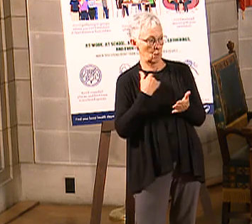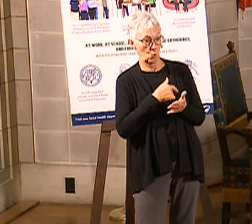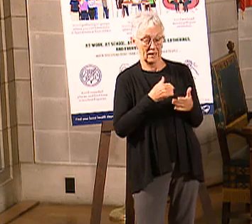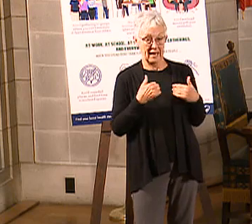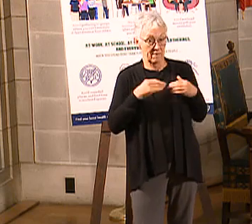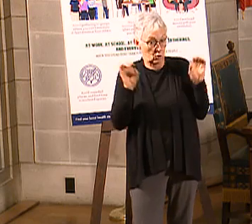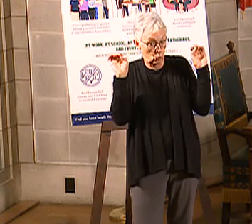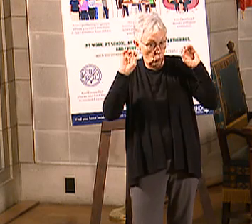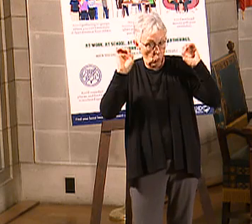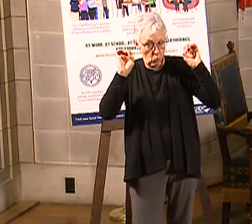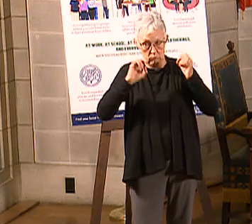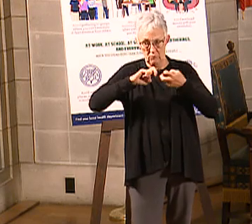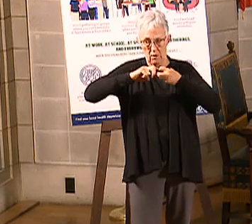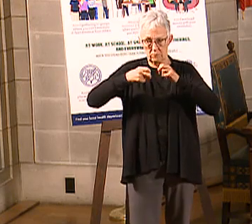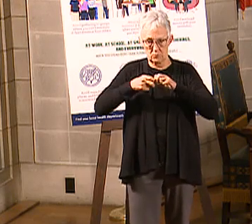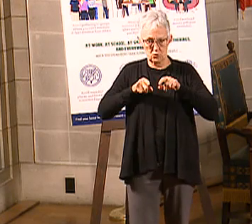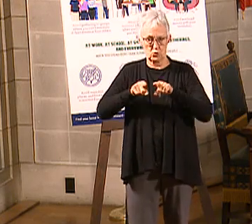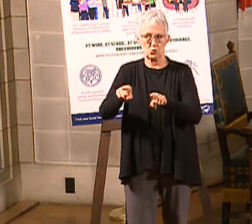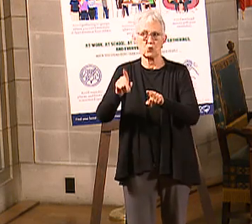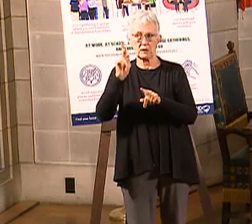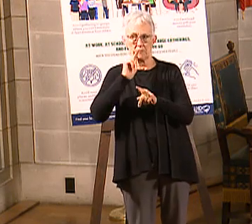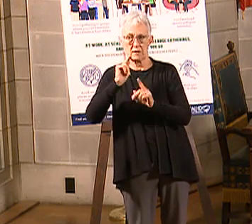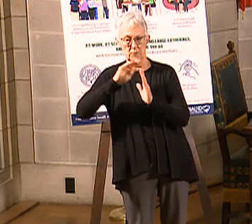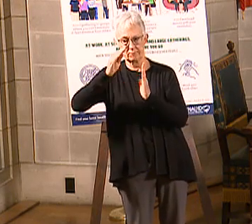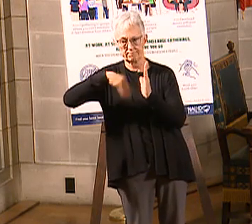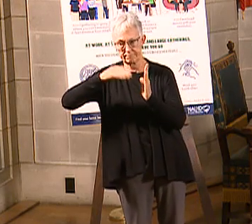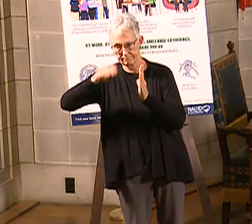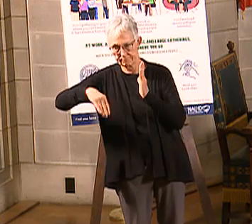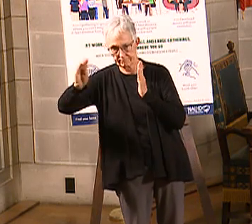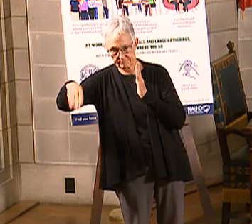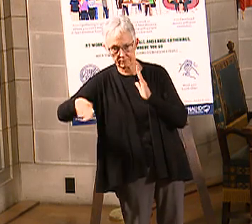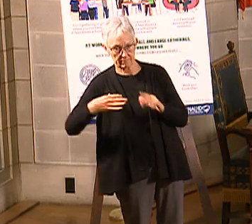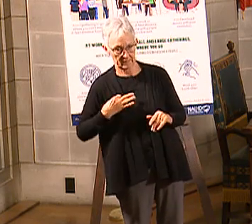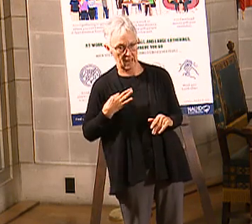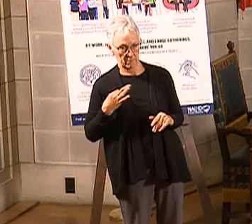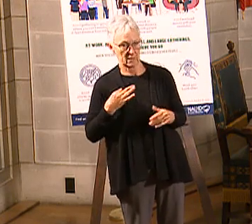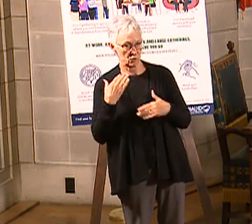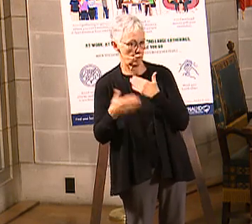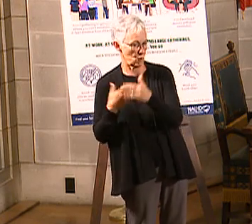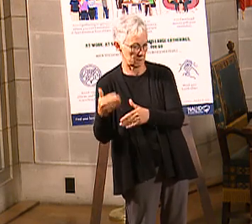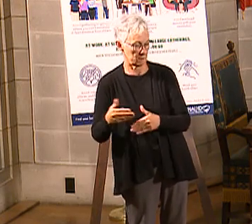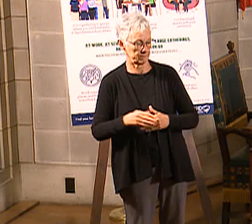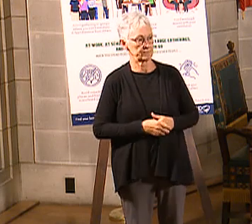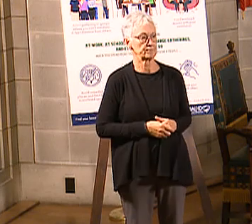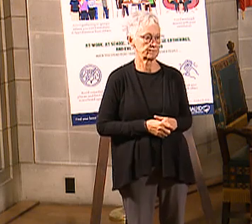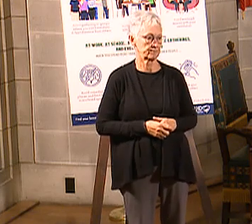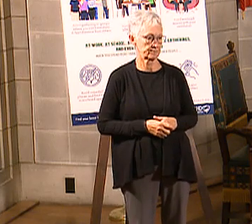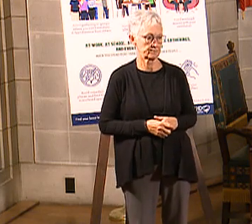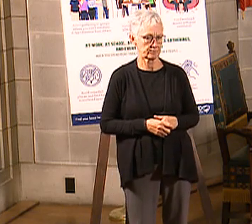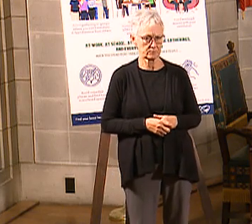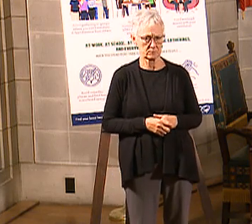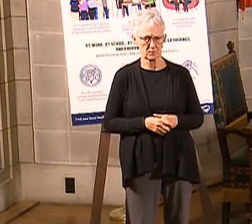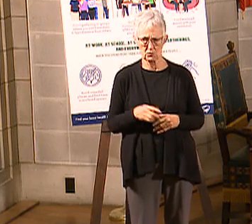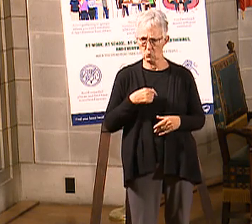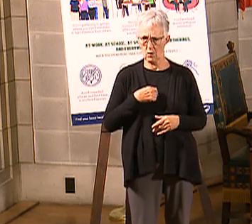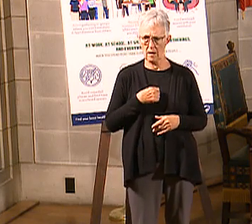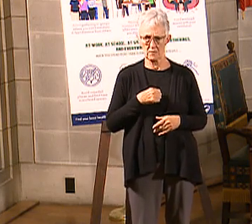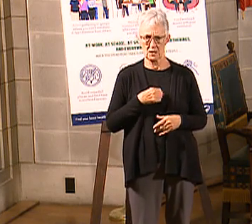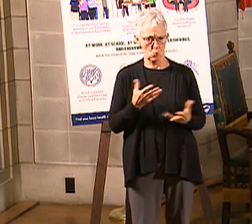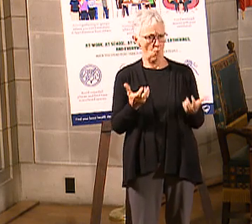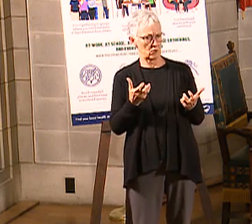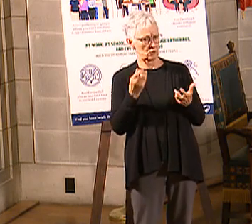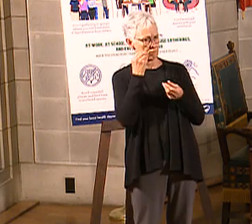in our application process. So I wanted to be able to share that with you today because not only has it been the team,